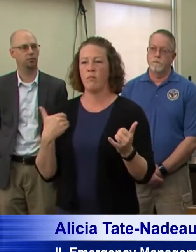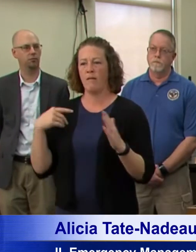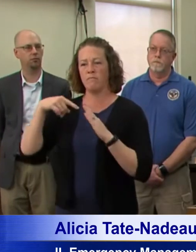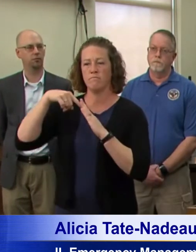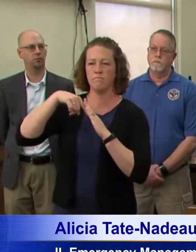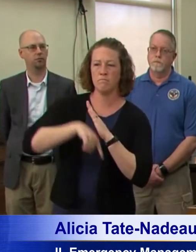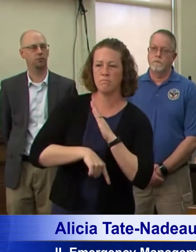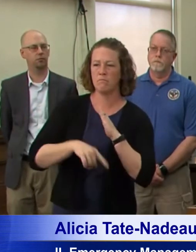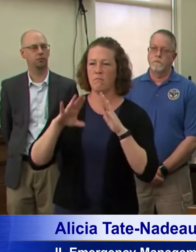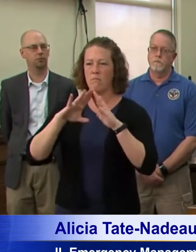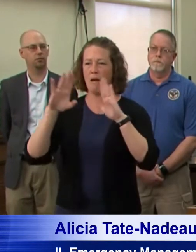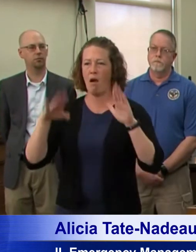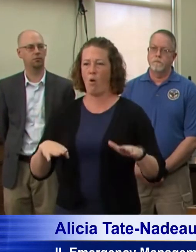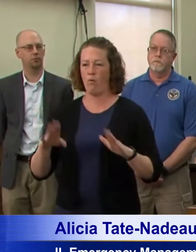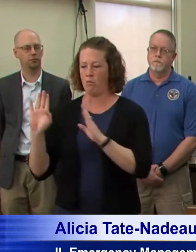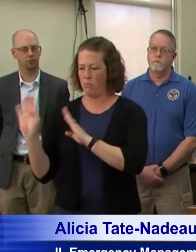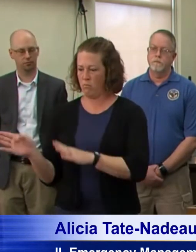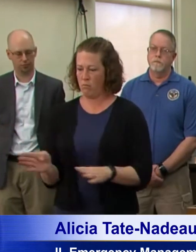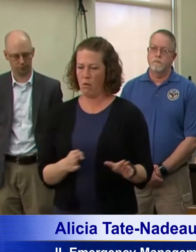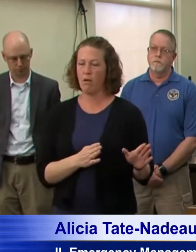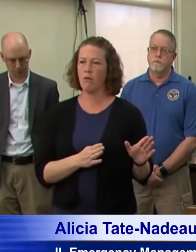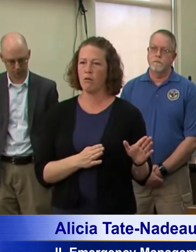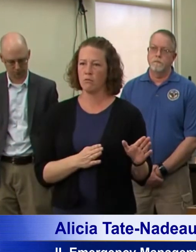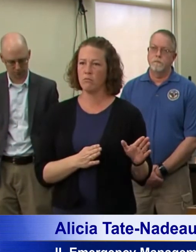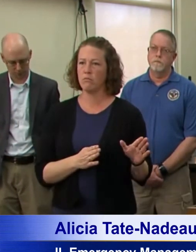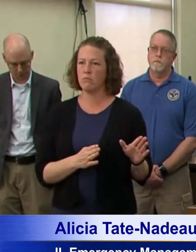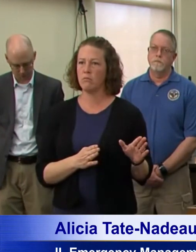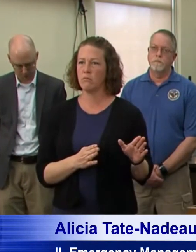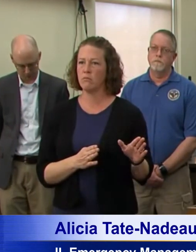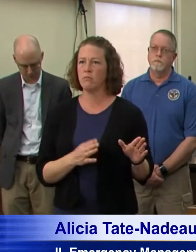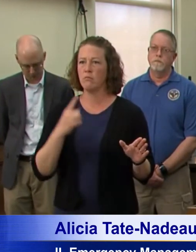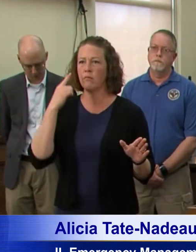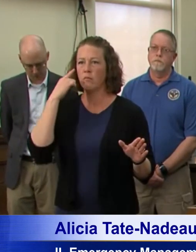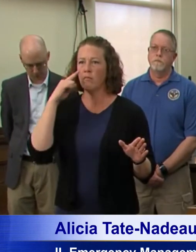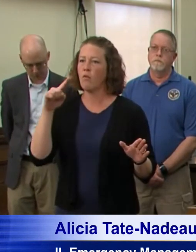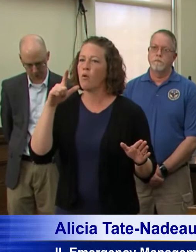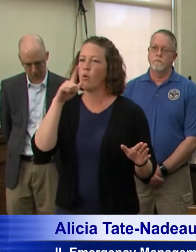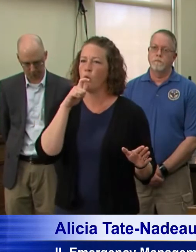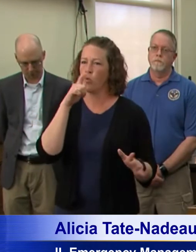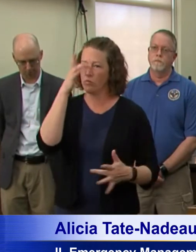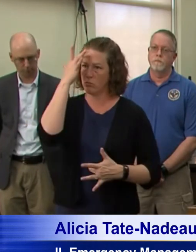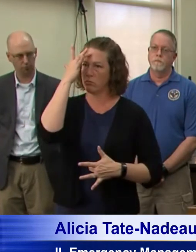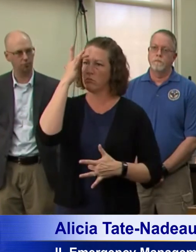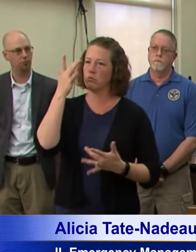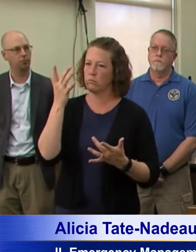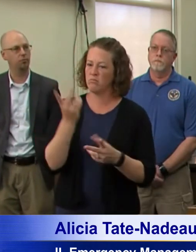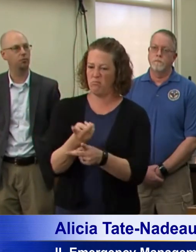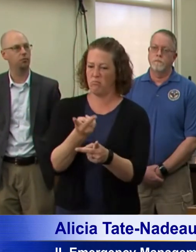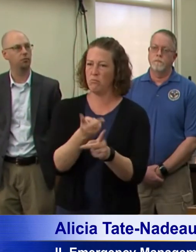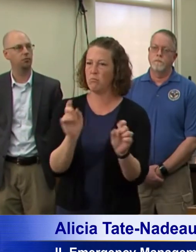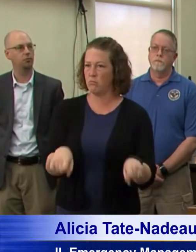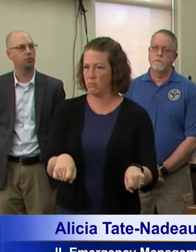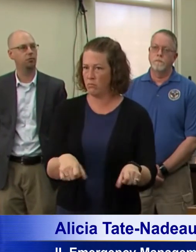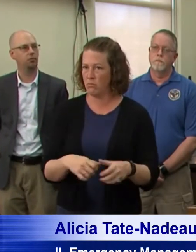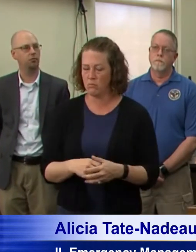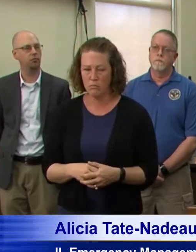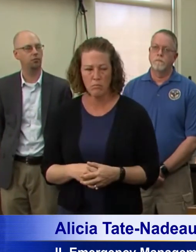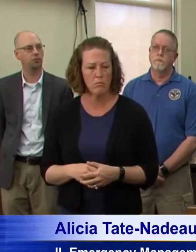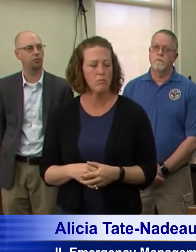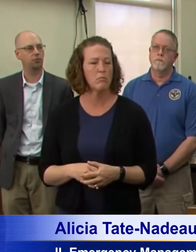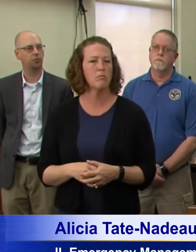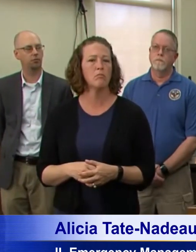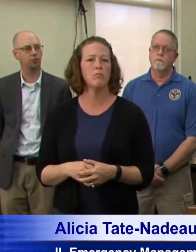address the needs of their residents during this disaster. As we speak, we have teams and subject matter